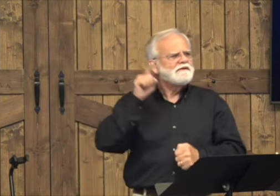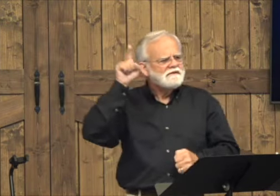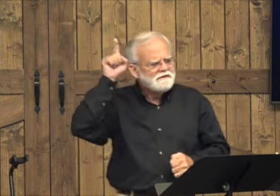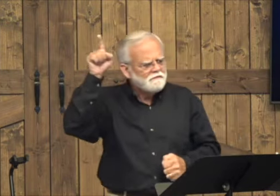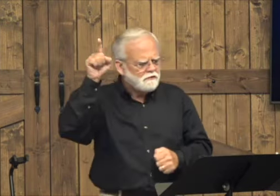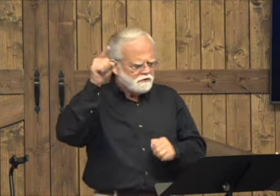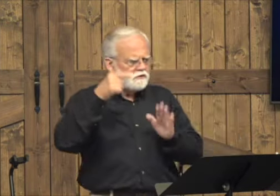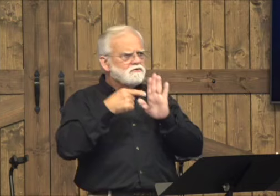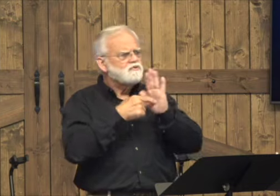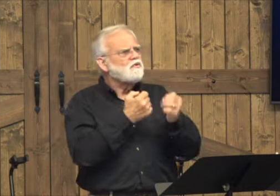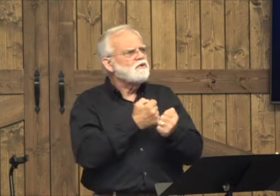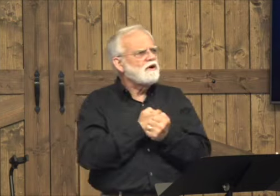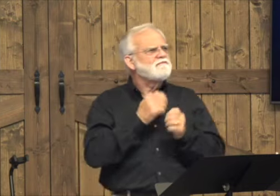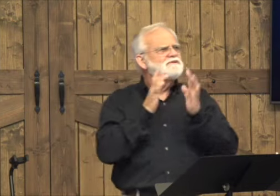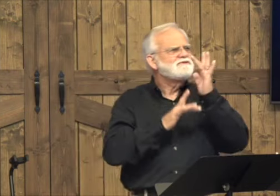He wants us to show love.